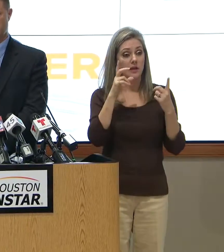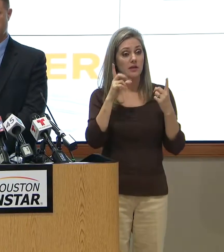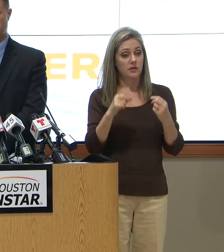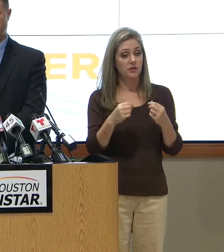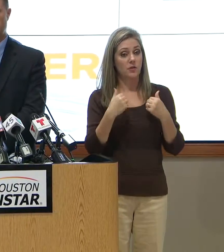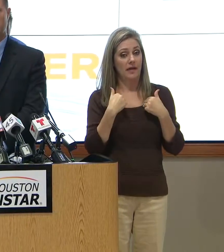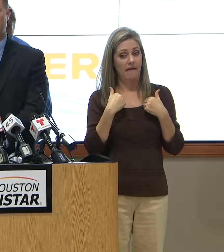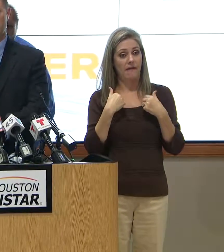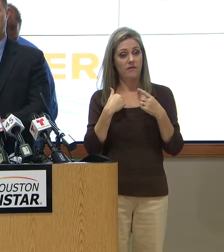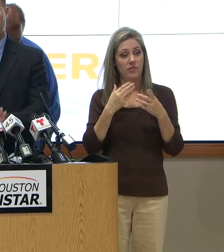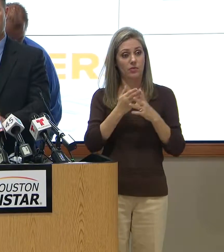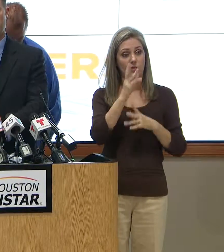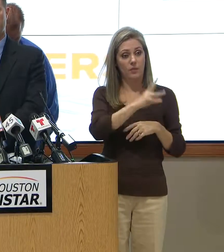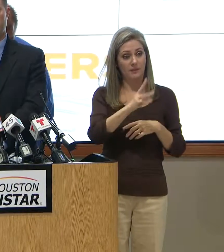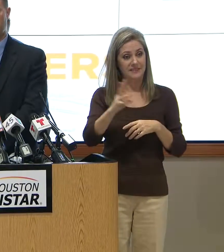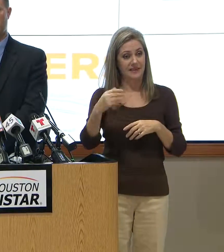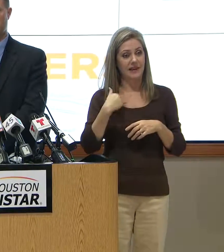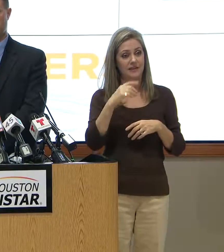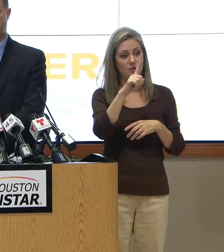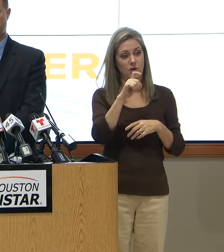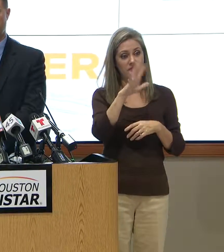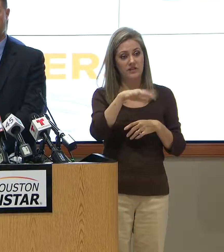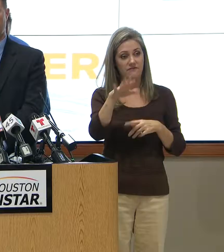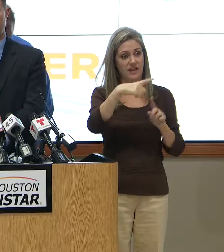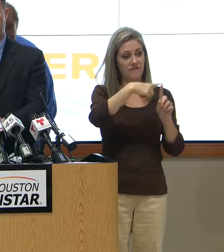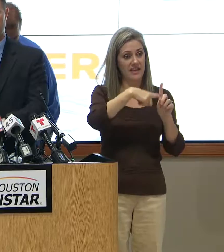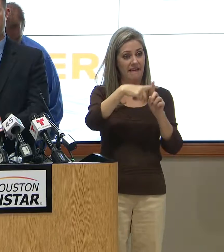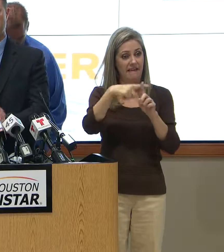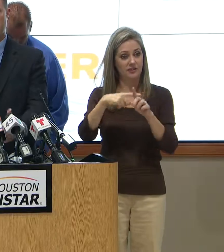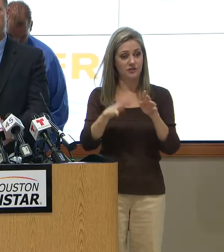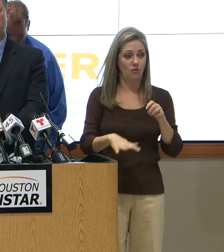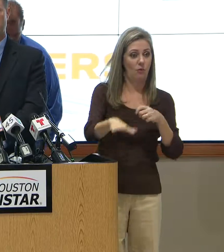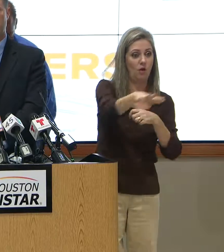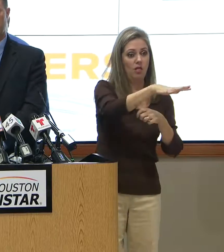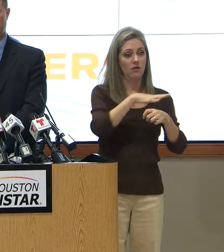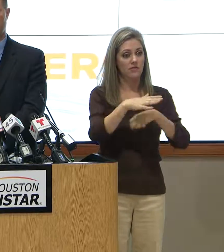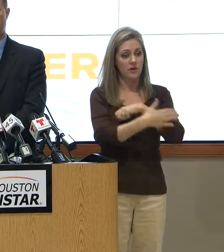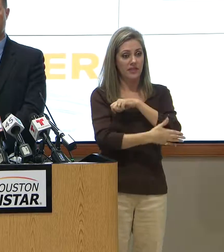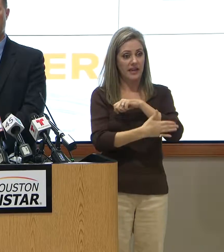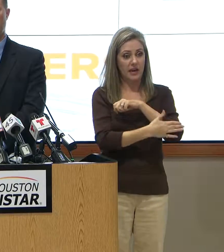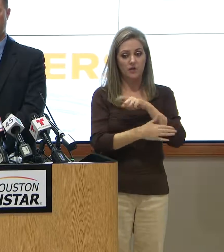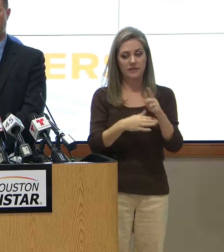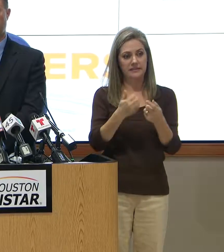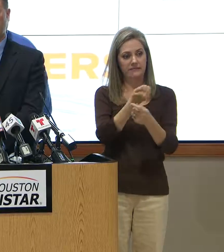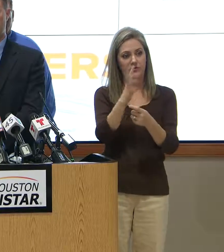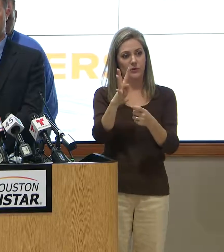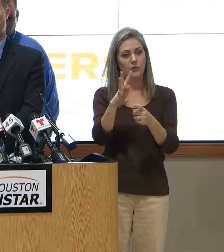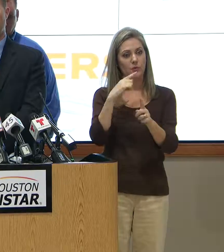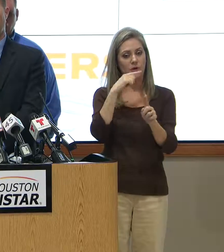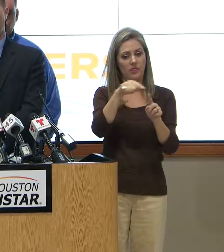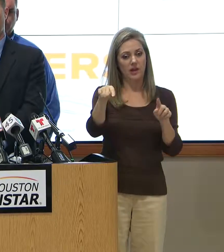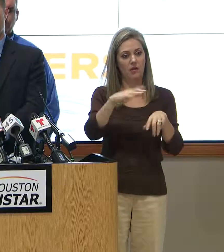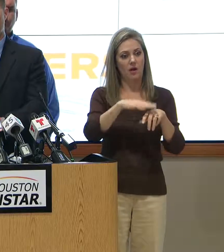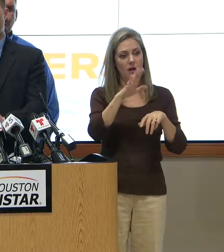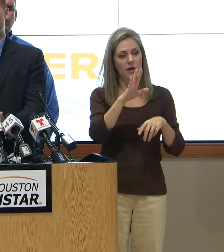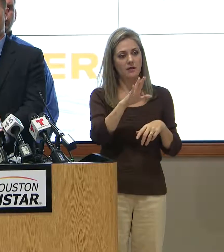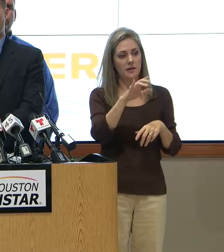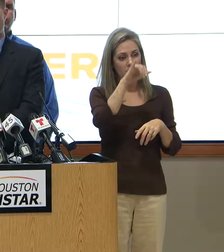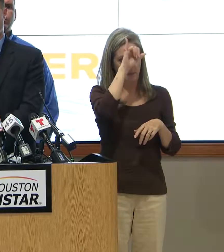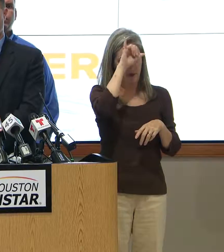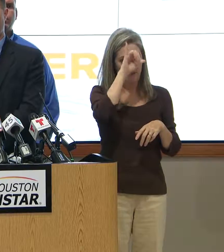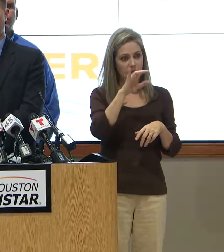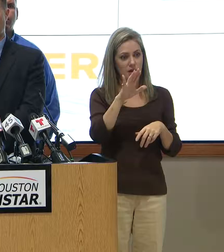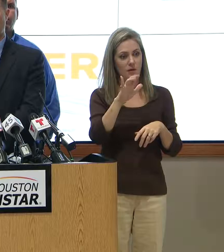that's accessible through our website that's got 155 gauges across the entire county, several of which are located along Buffalo Bayou. Those